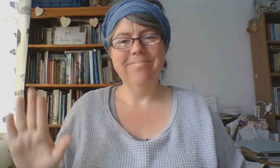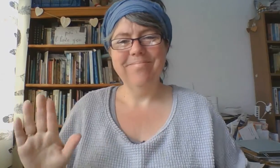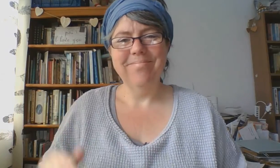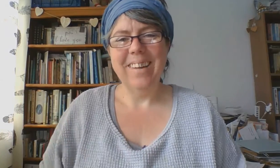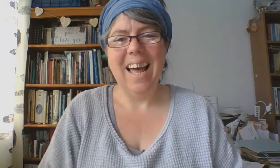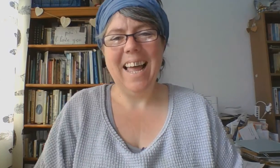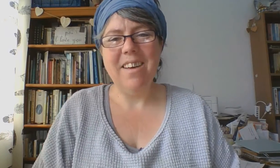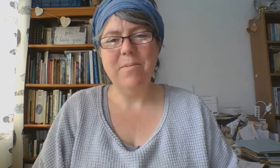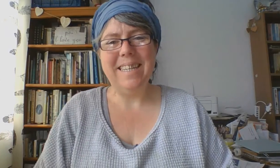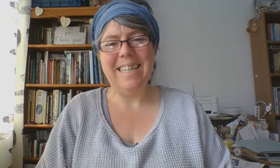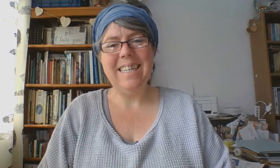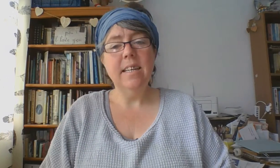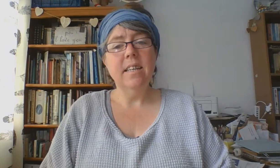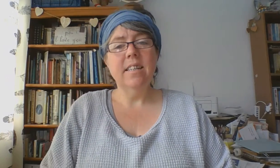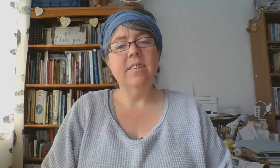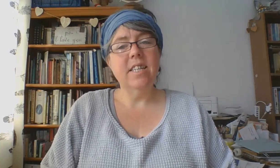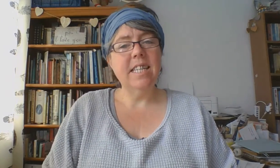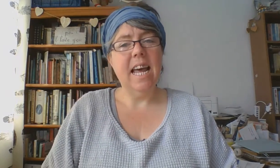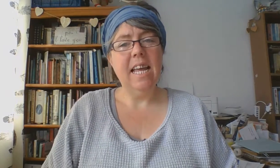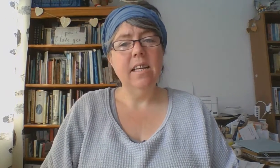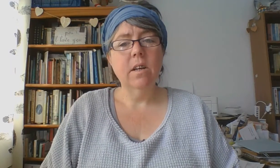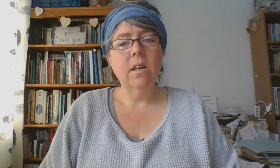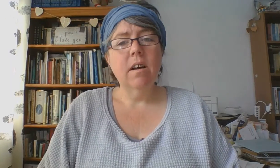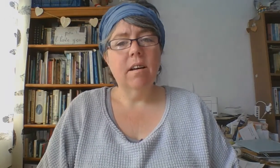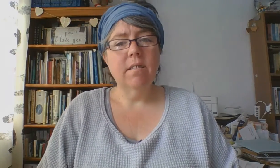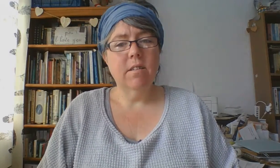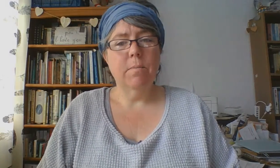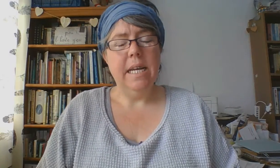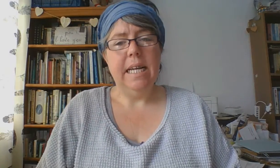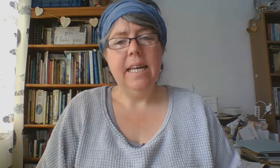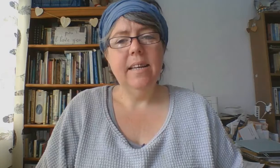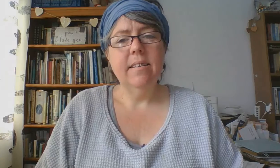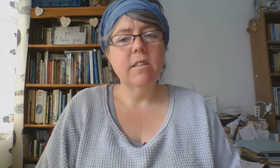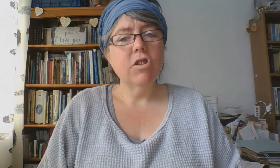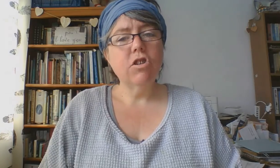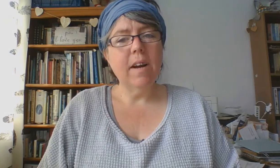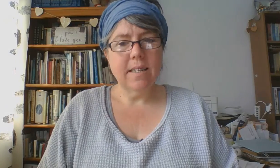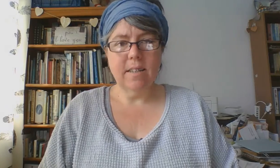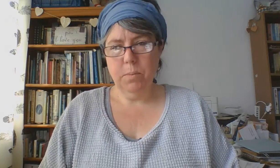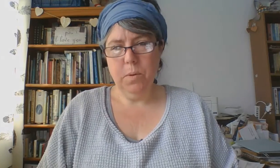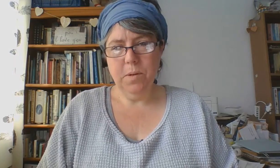Hi everybody. So today our topic is transport.